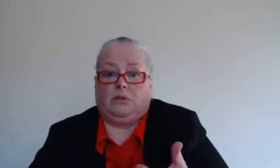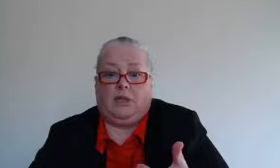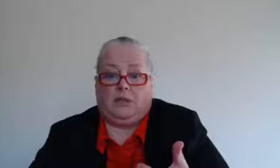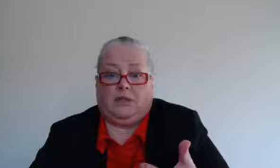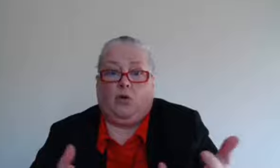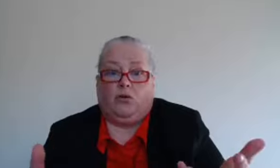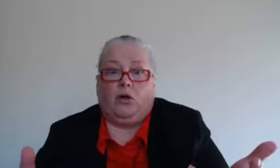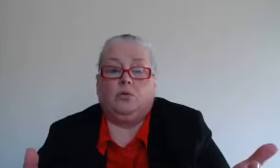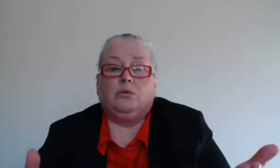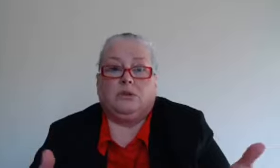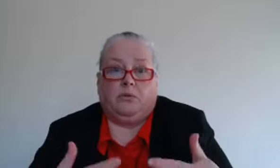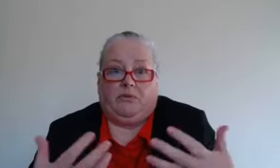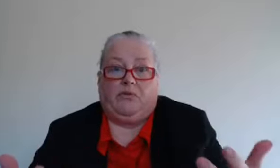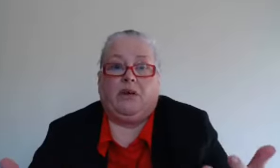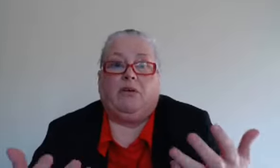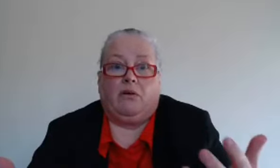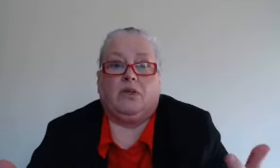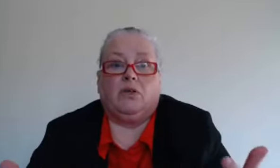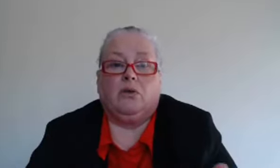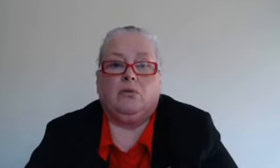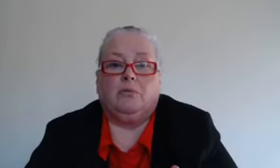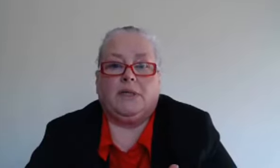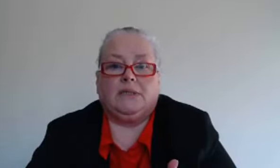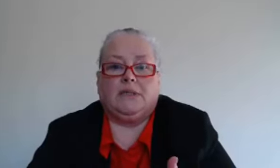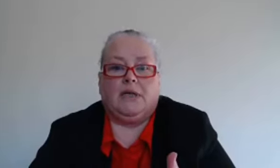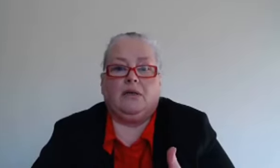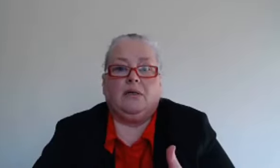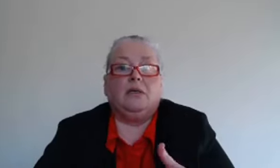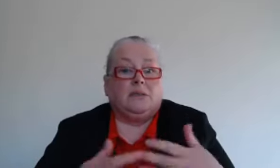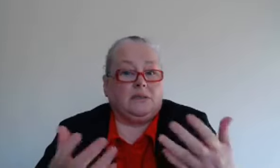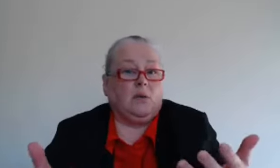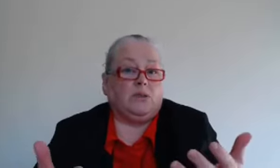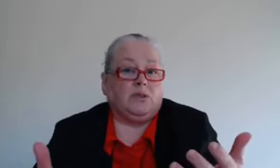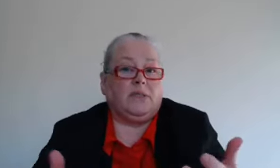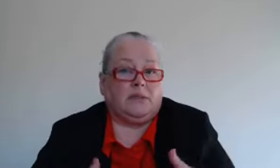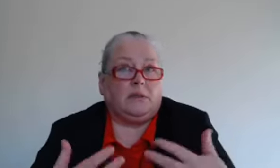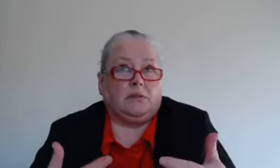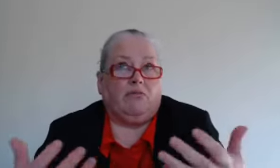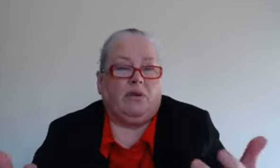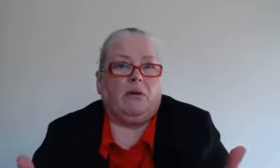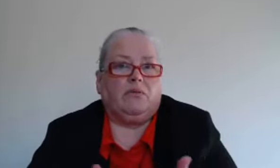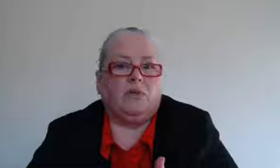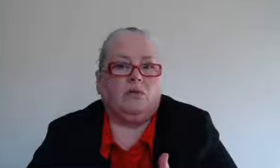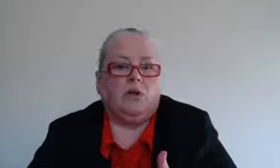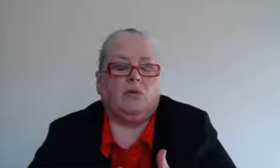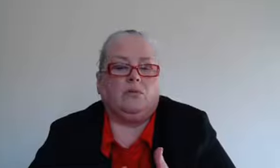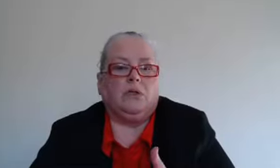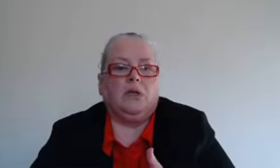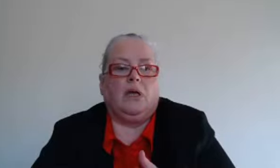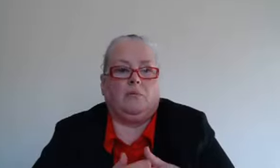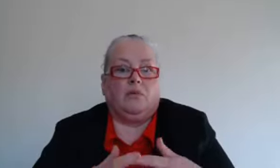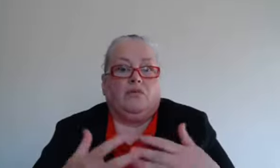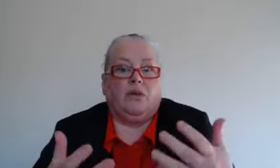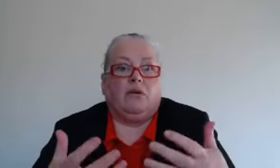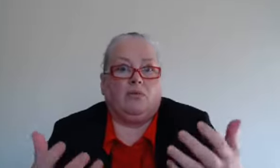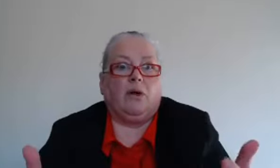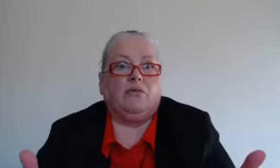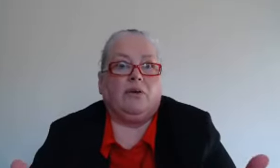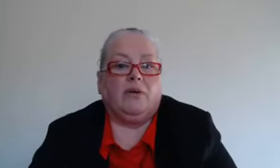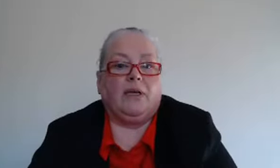it's the unknown so we have a fear of the unknown basically there it's the same success it's the fear of the unknown and the fear of what if I fail